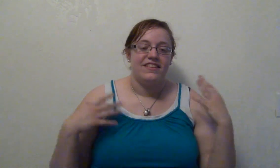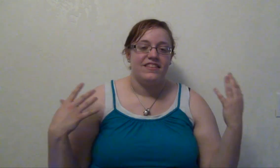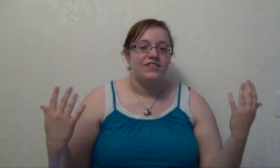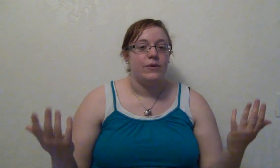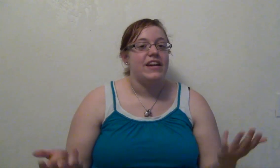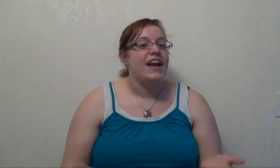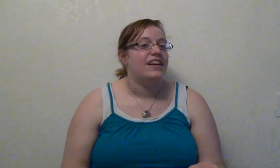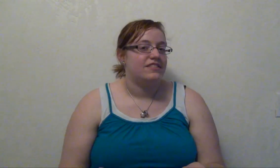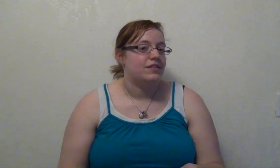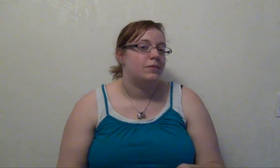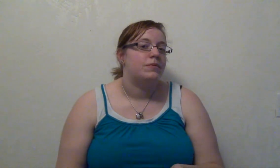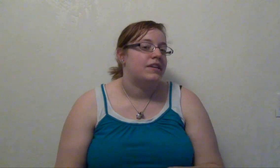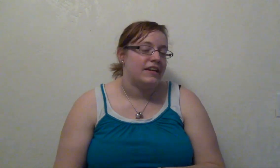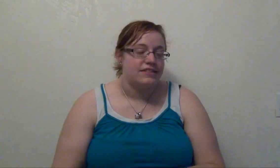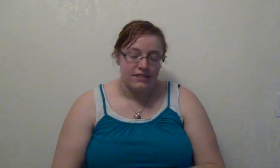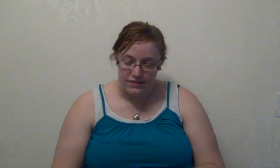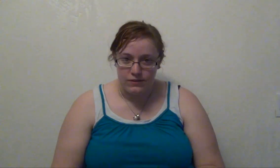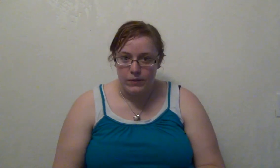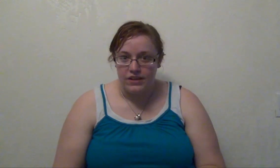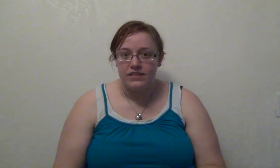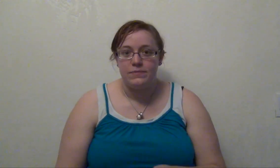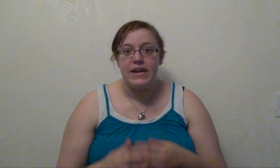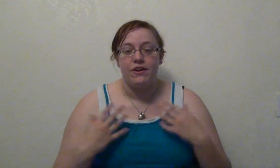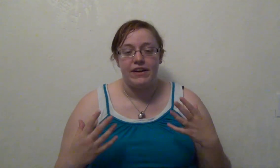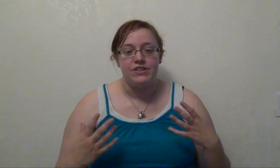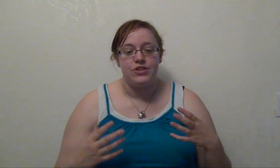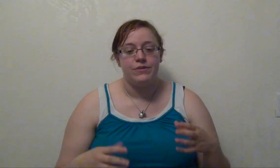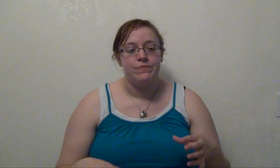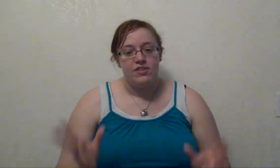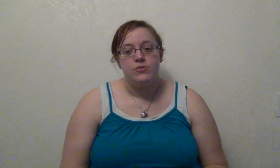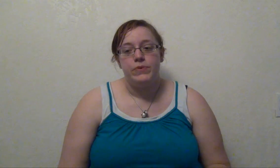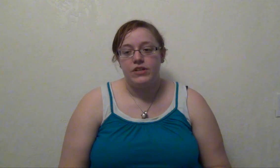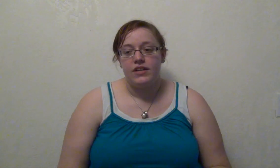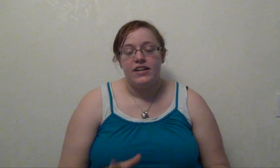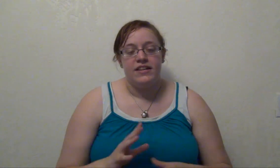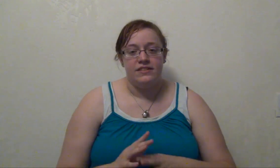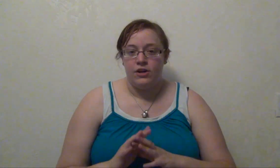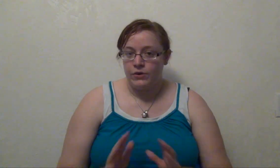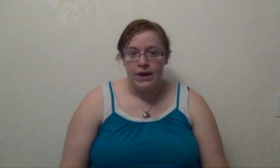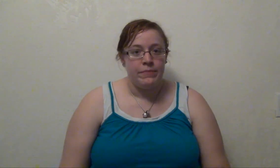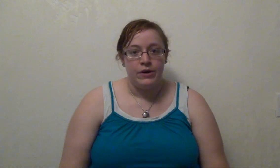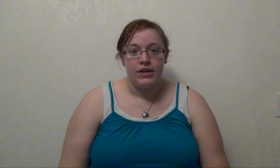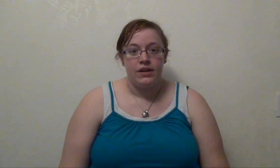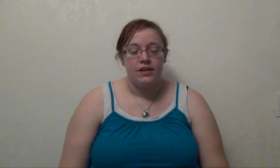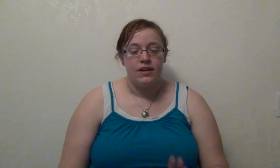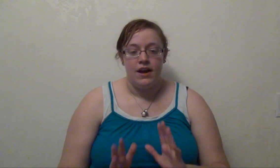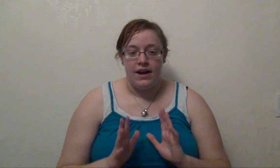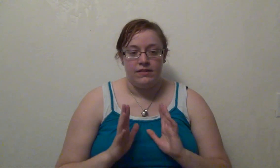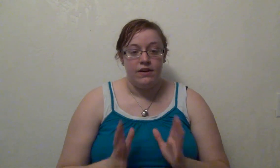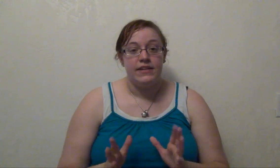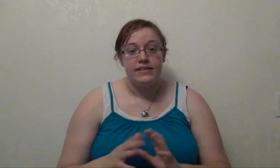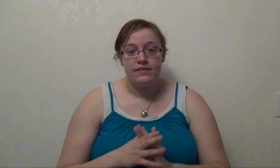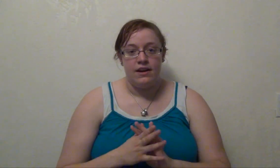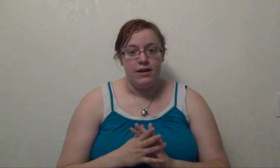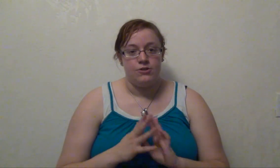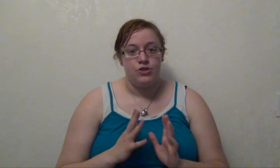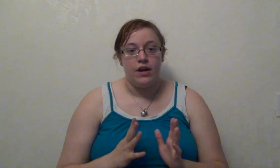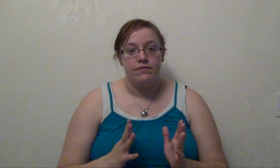so he has some knight skills as well as being a ranger. This book is a great book. I love it. John